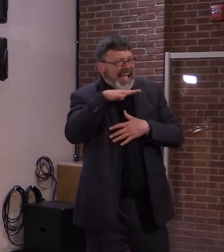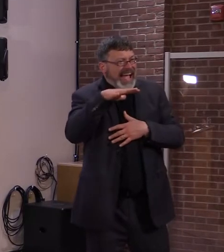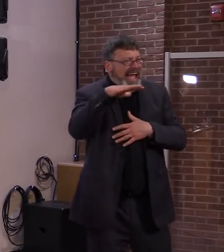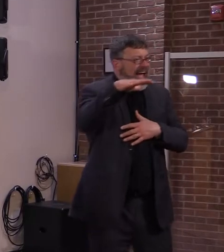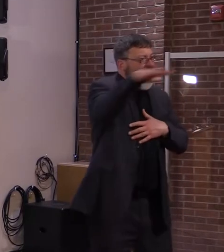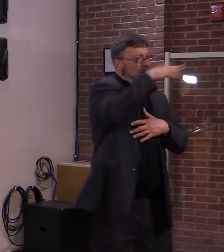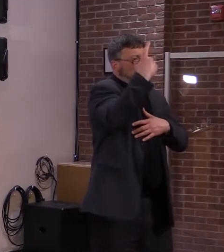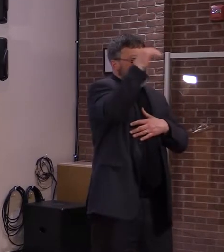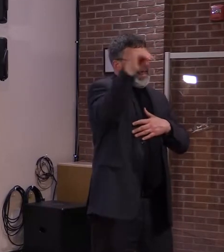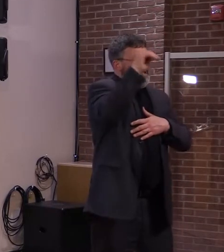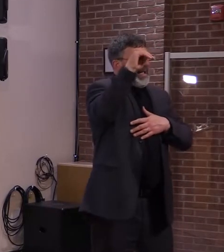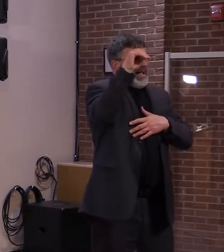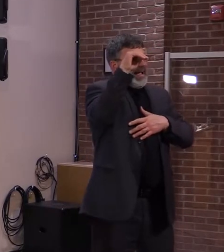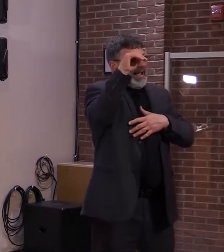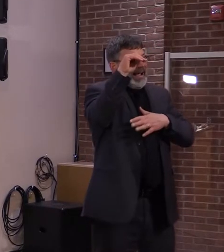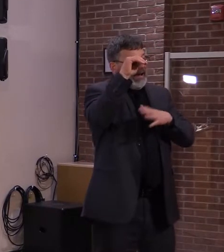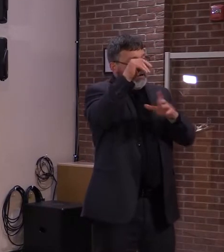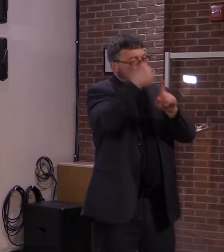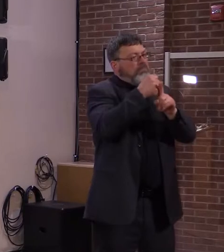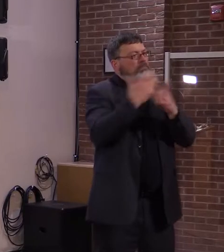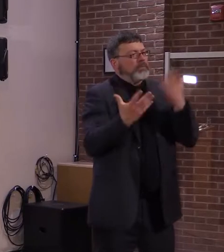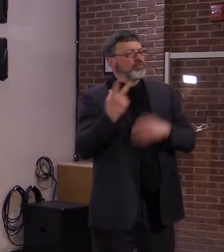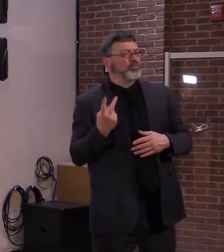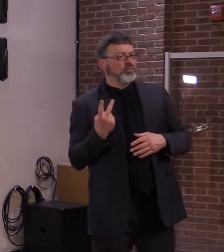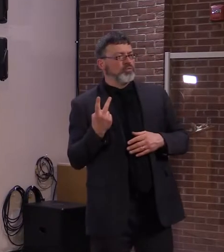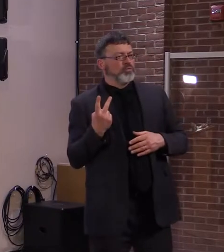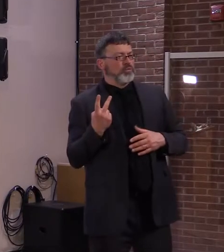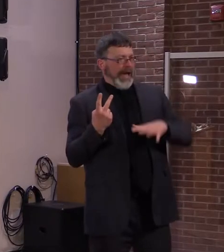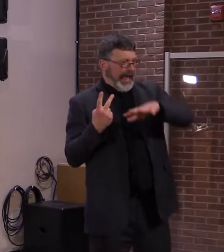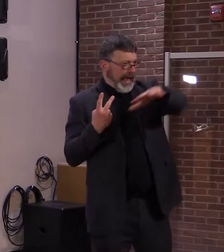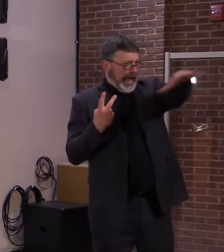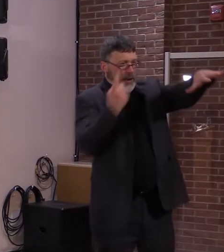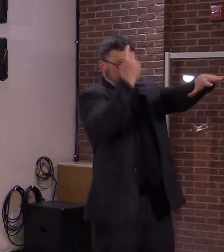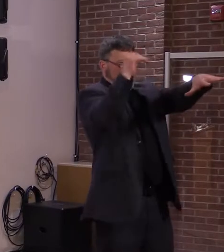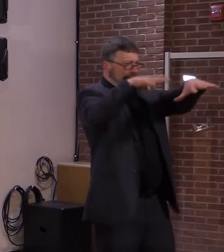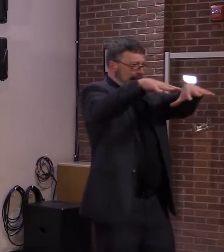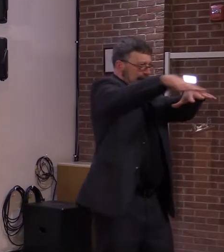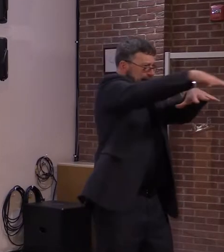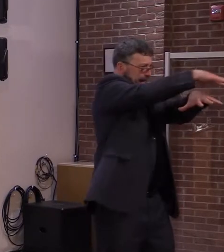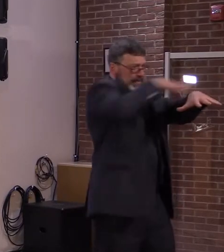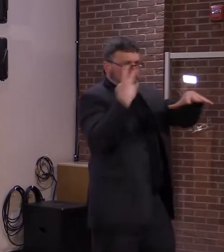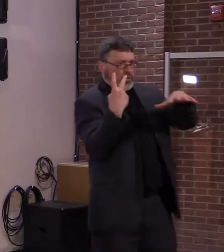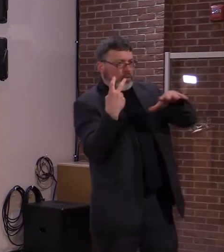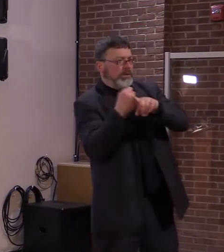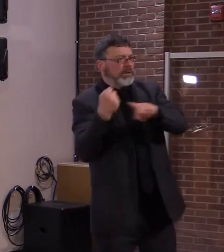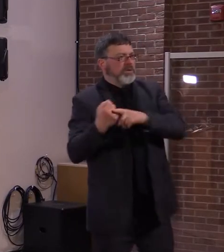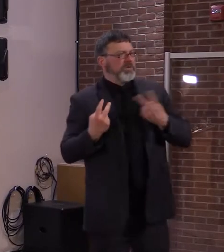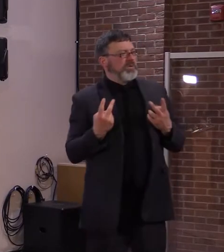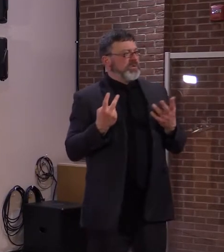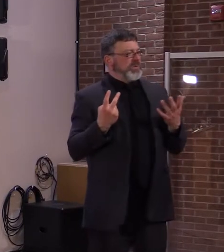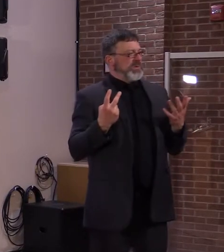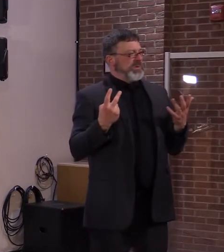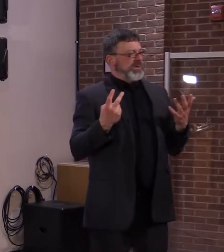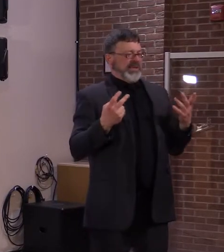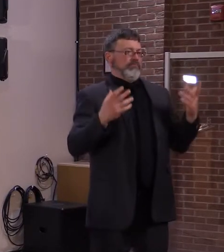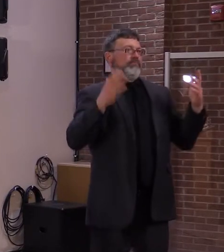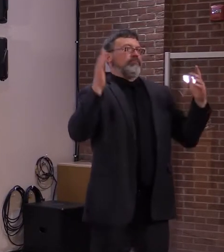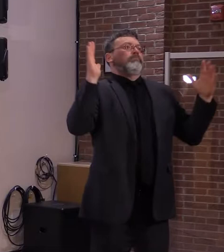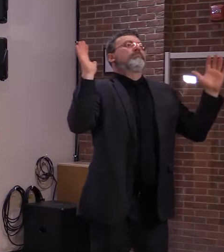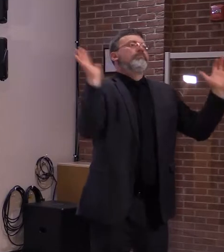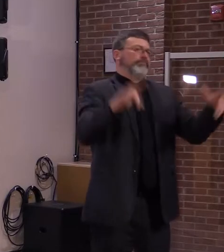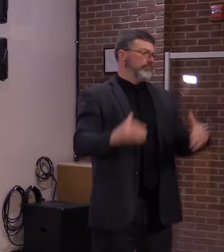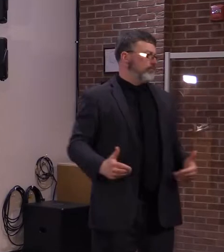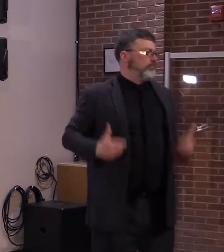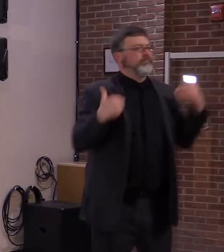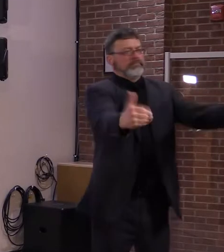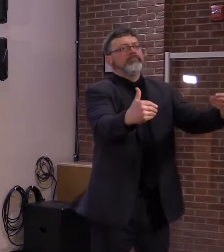rare risk. They mentioned that they would be making some announcements today in regards to new guidance for fully